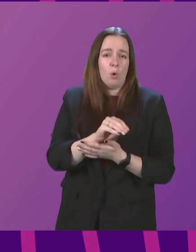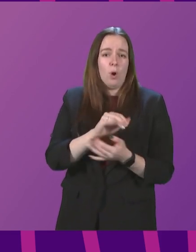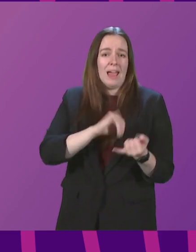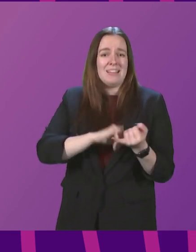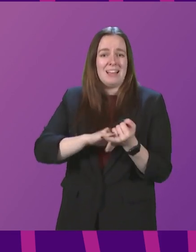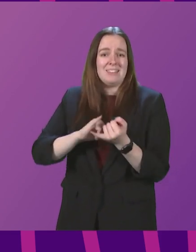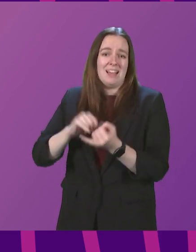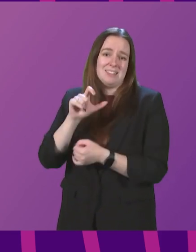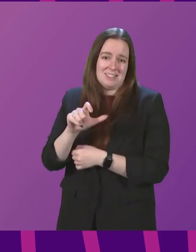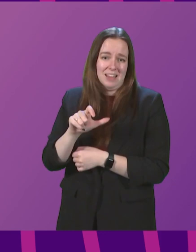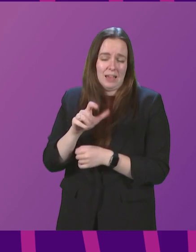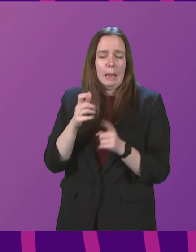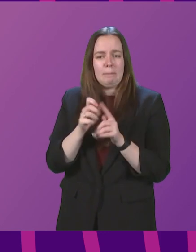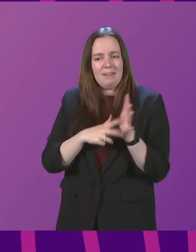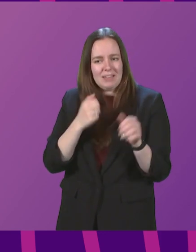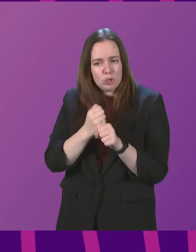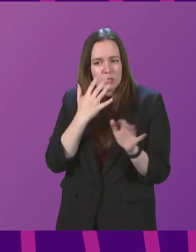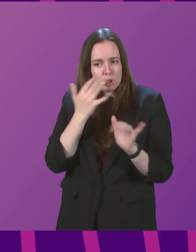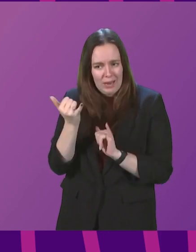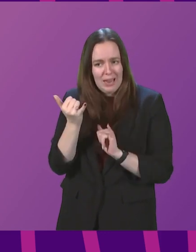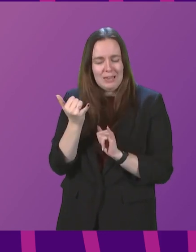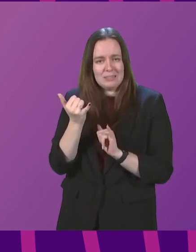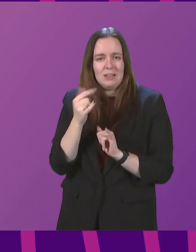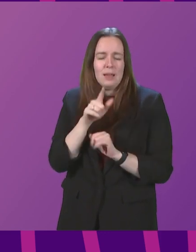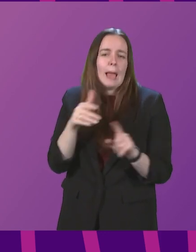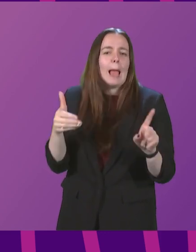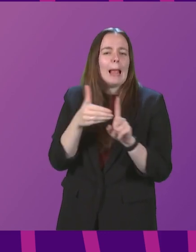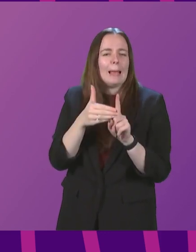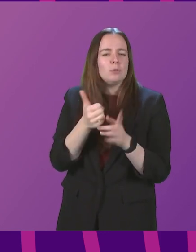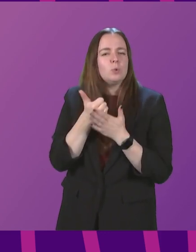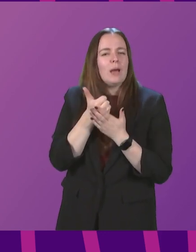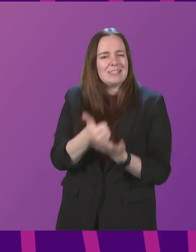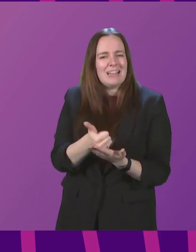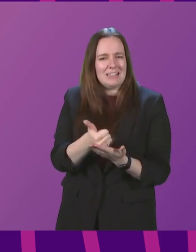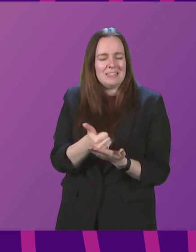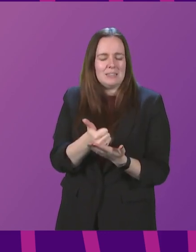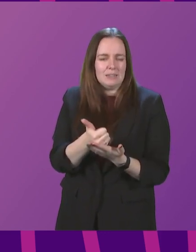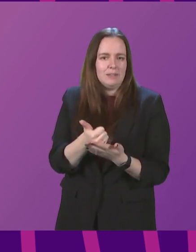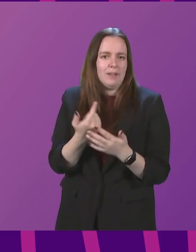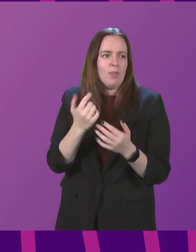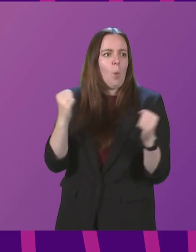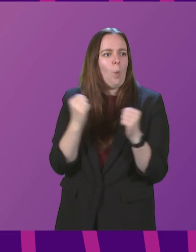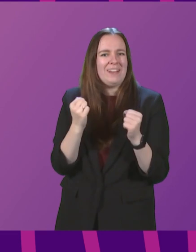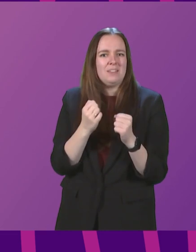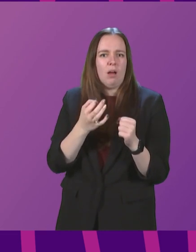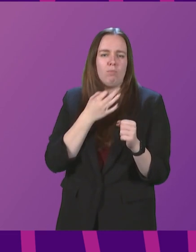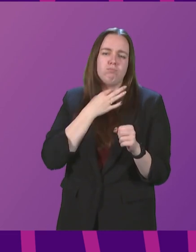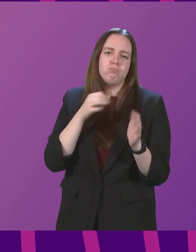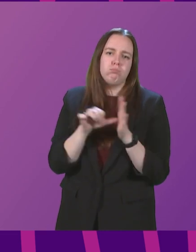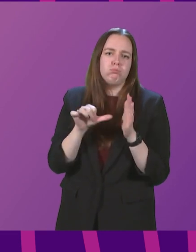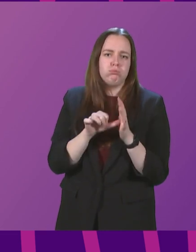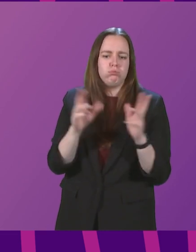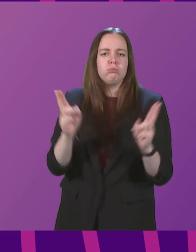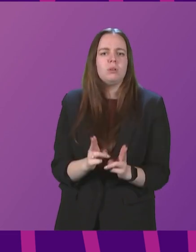fees and PVG checks aims to assist easing winter pressures across this sector